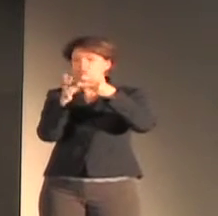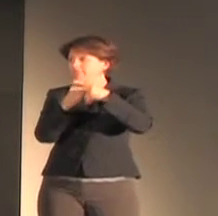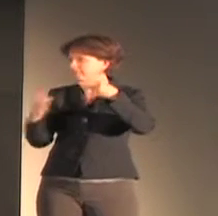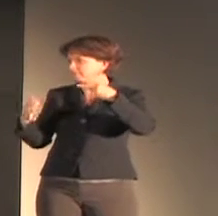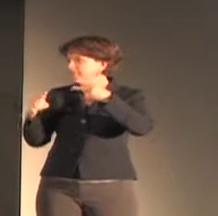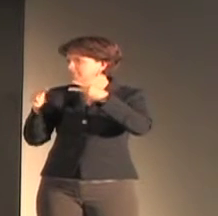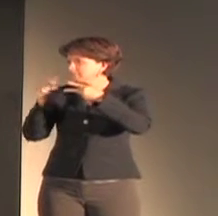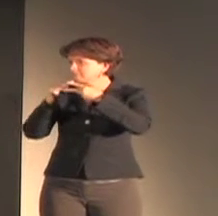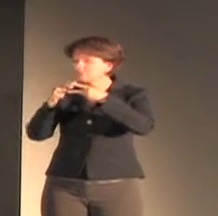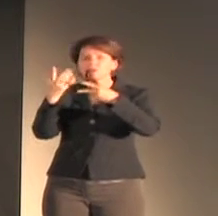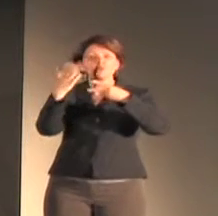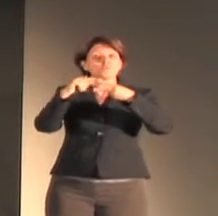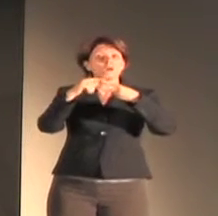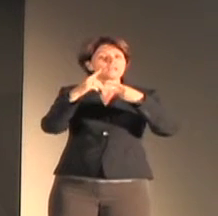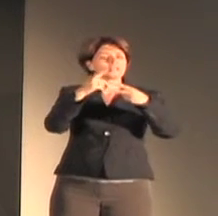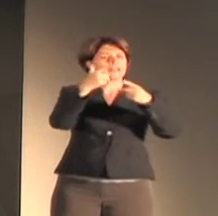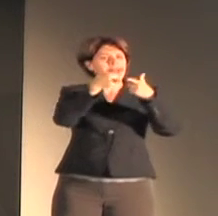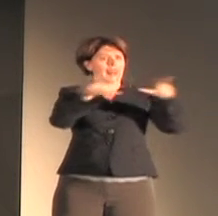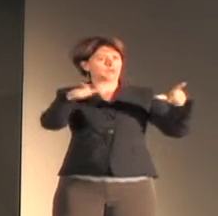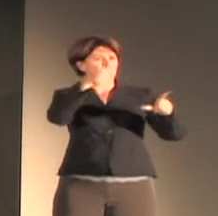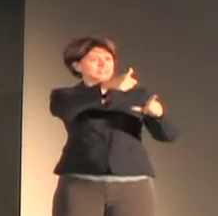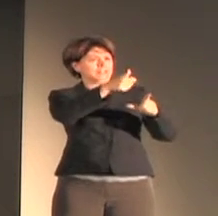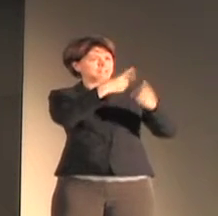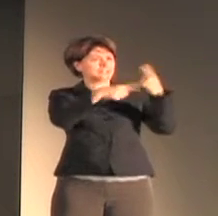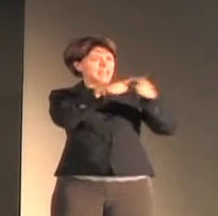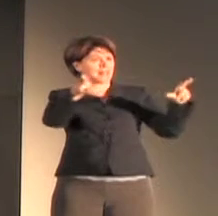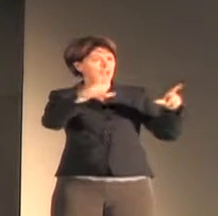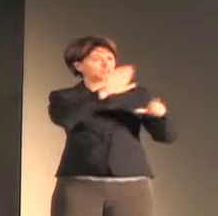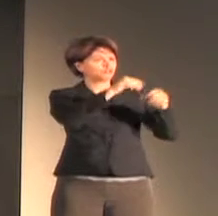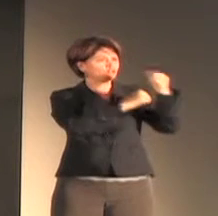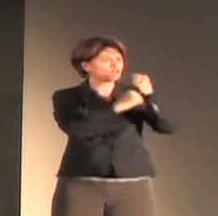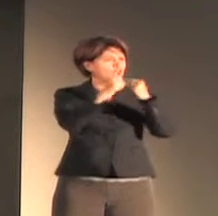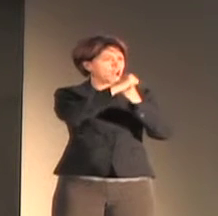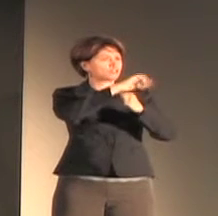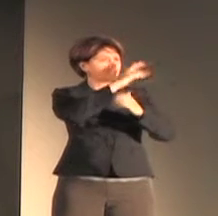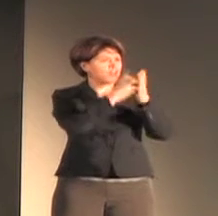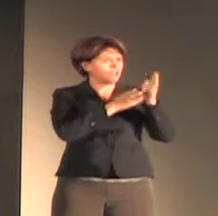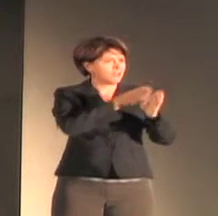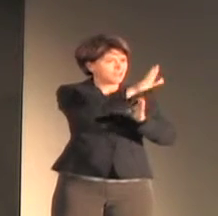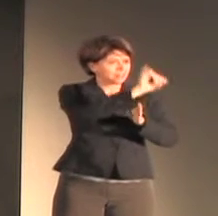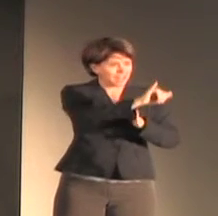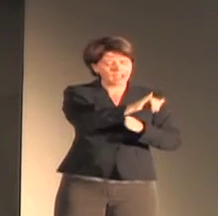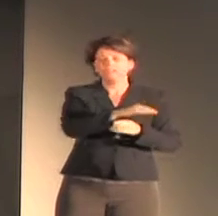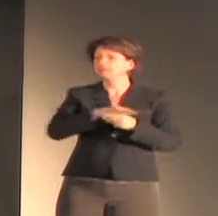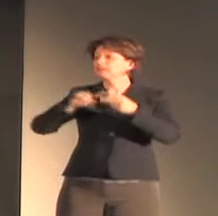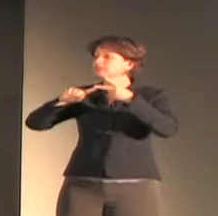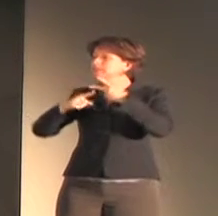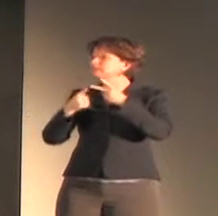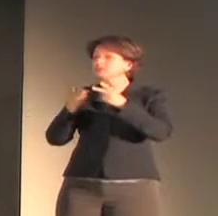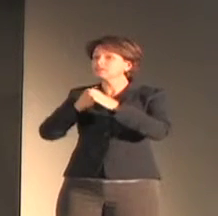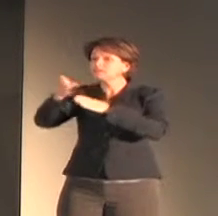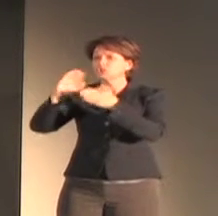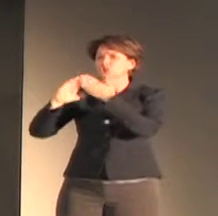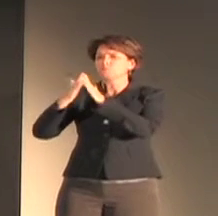languages on one hand, and the historical and cultural context in which sign languages emerge and develop on the other.